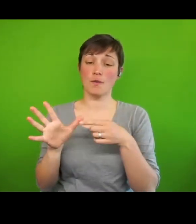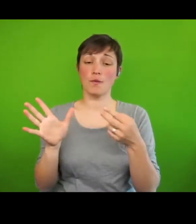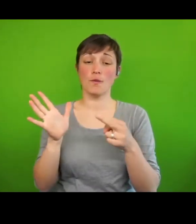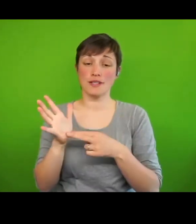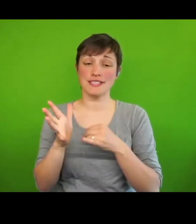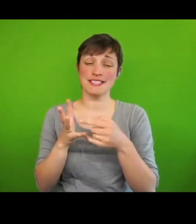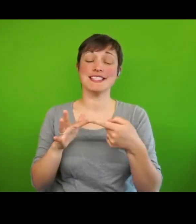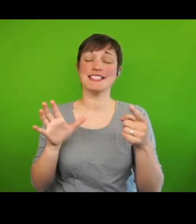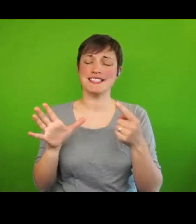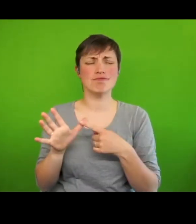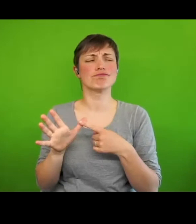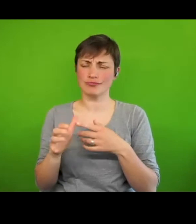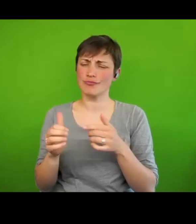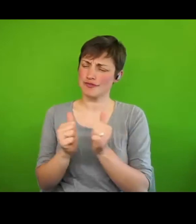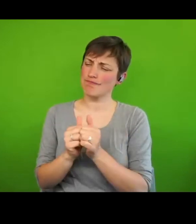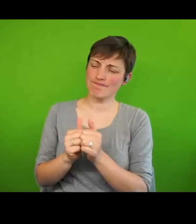human rights city.